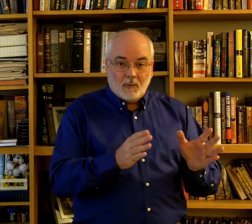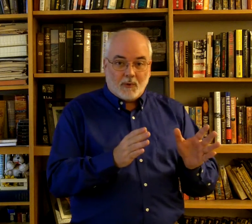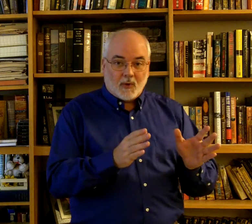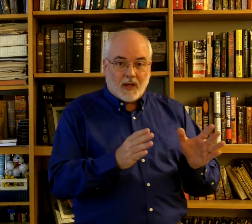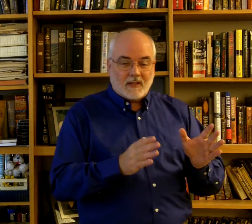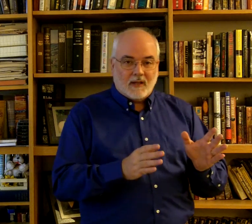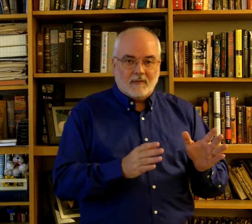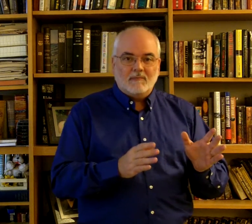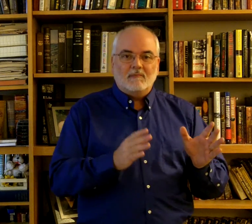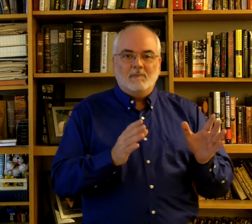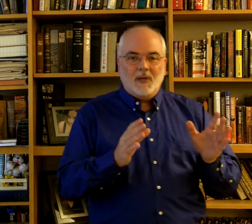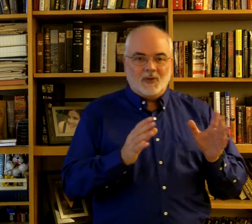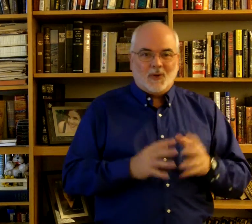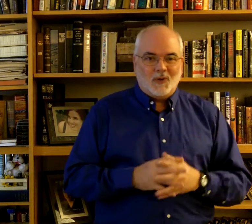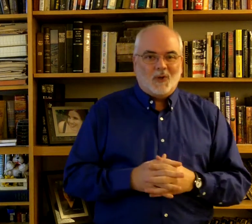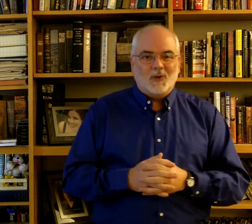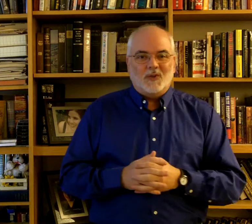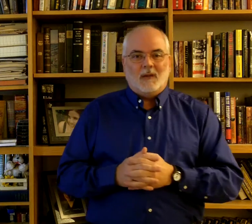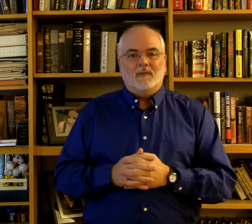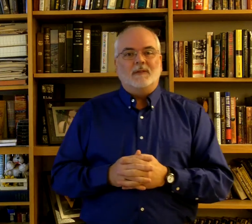pure ASL, be sure to do a good job of it.